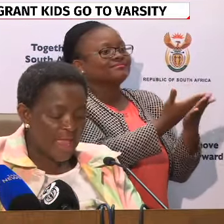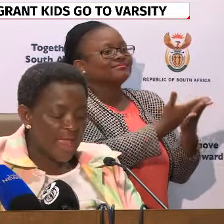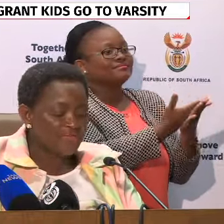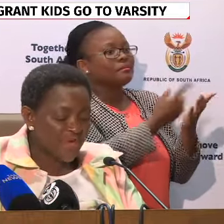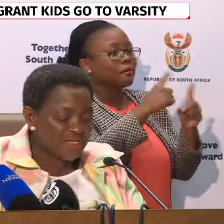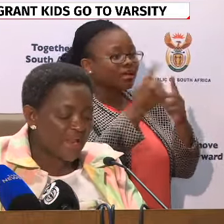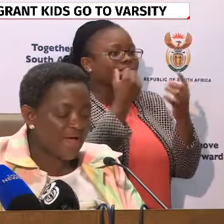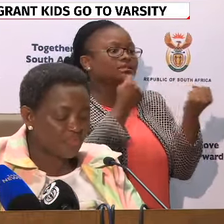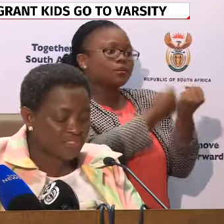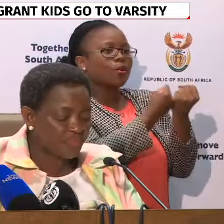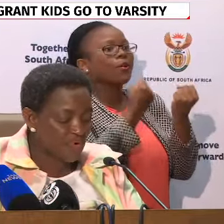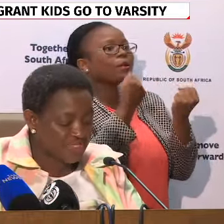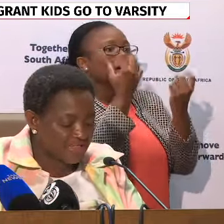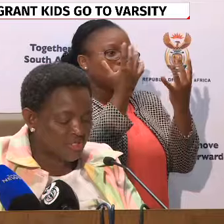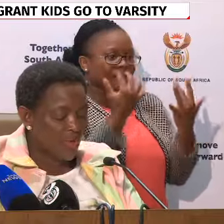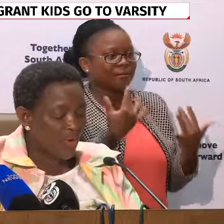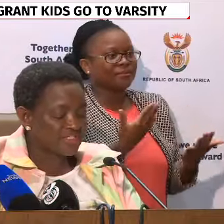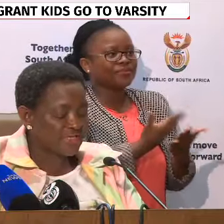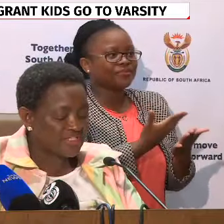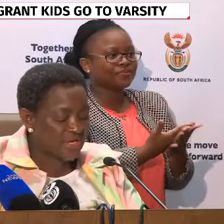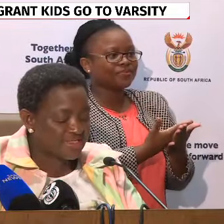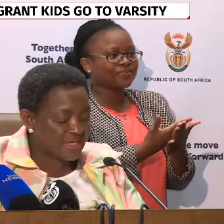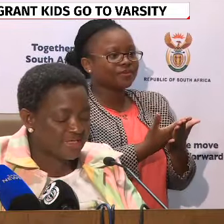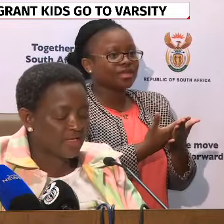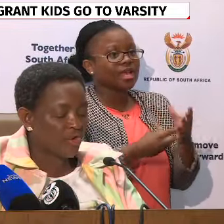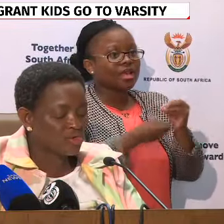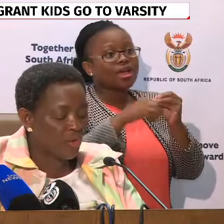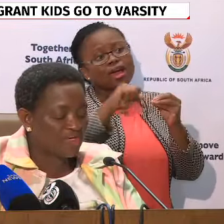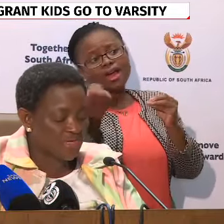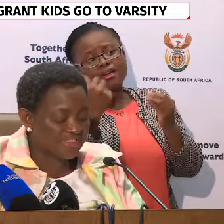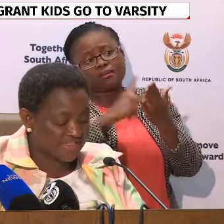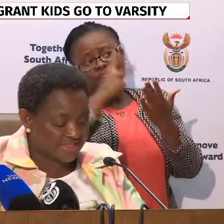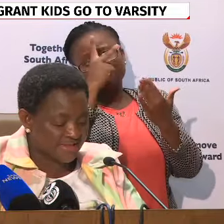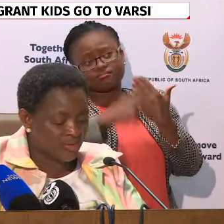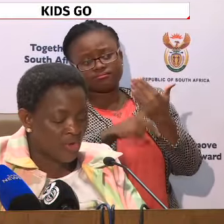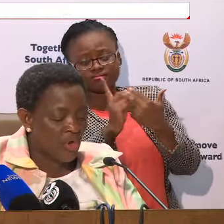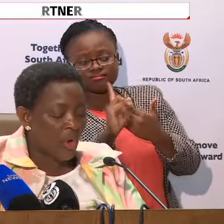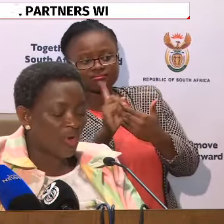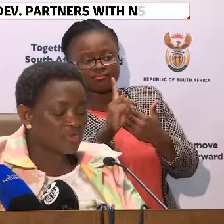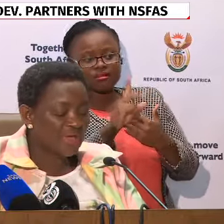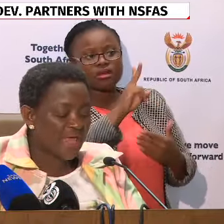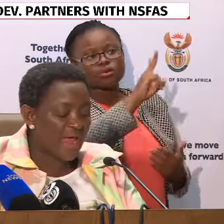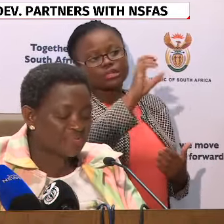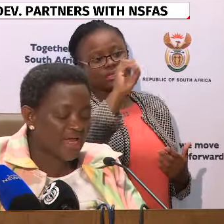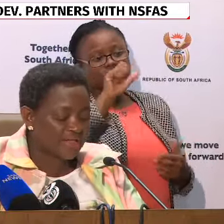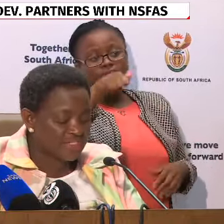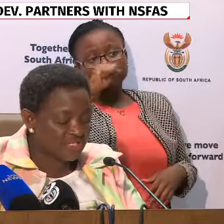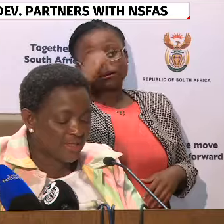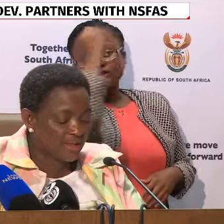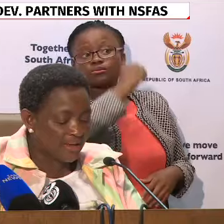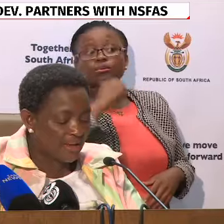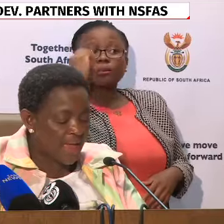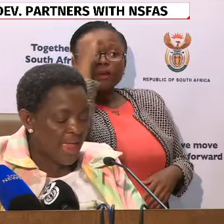A special outreach project was initiated in October 2016, which was aimed at